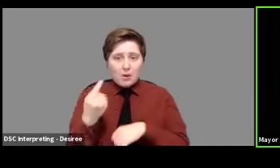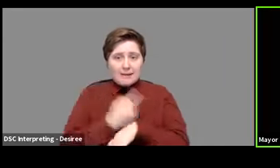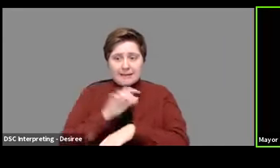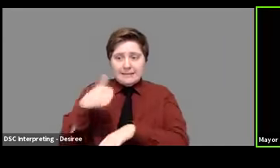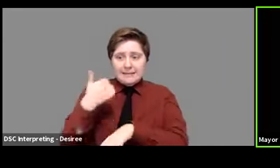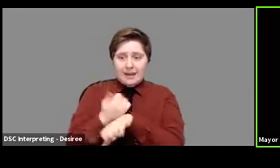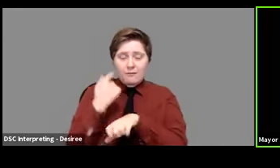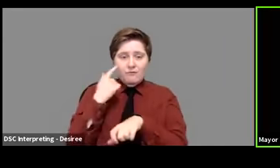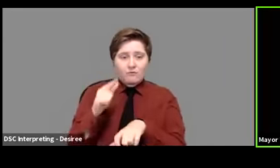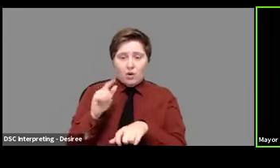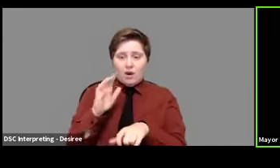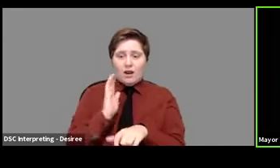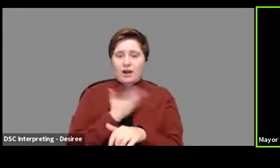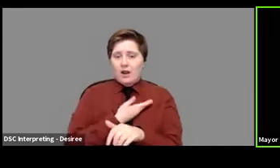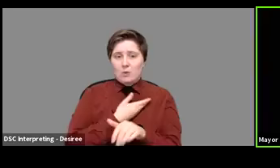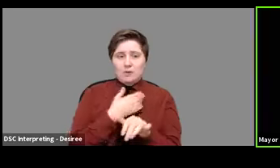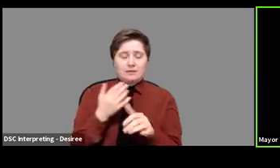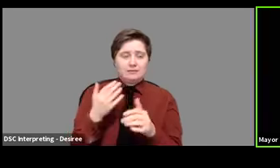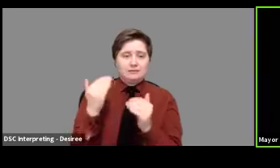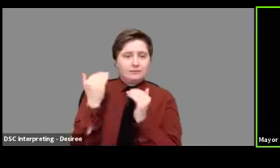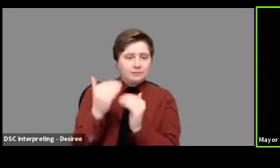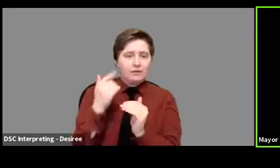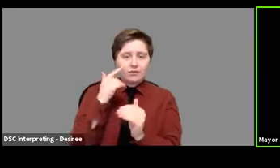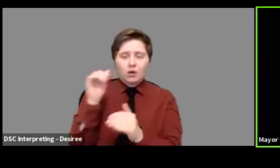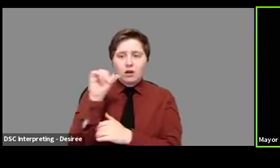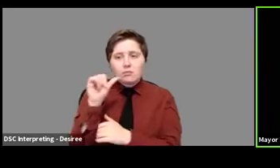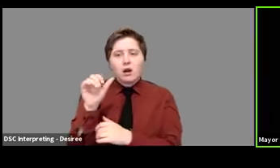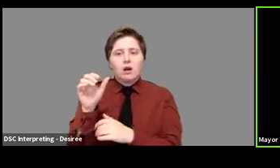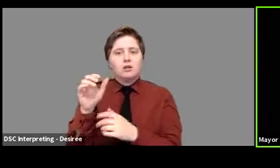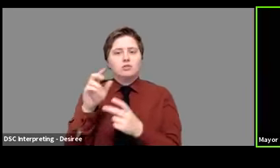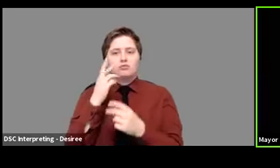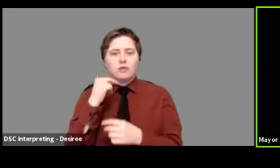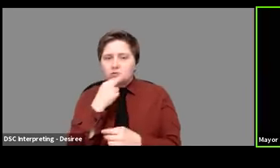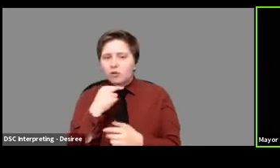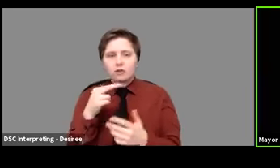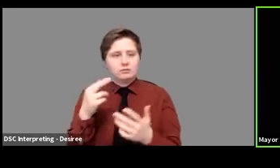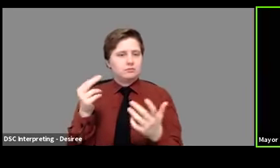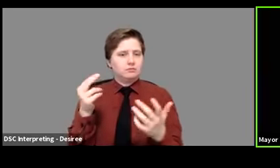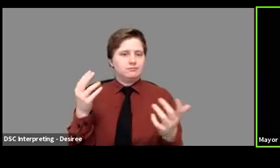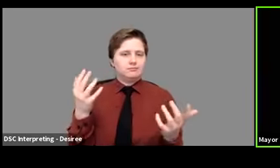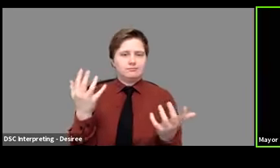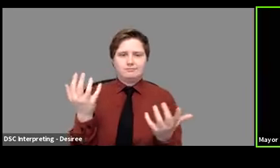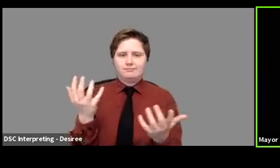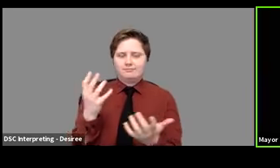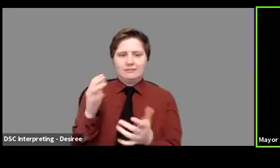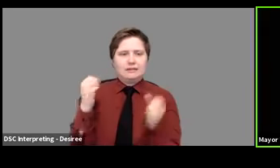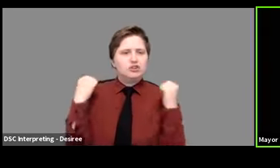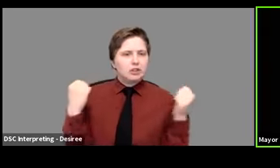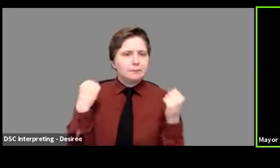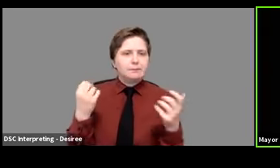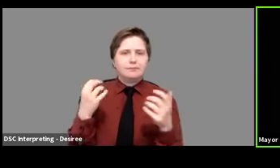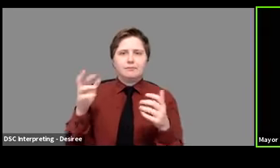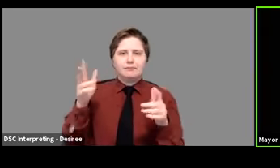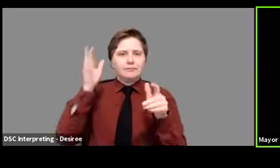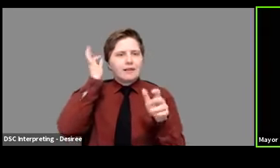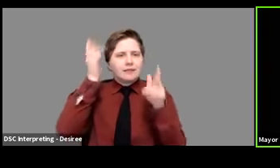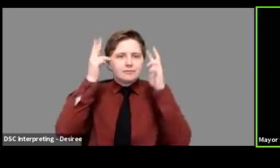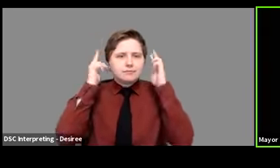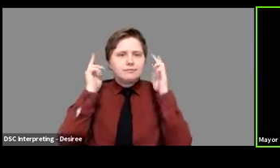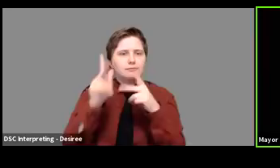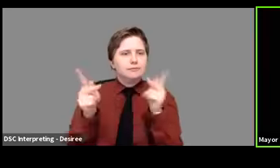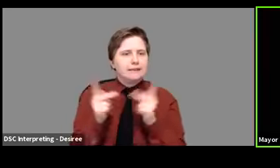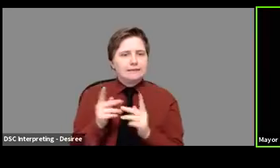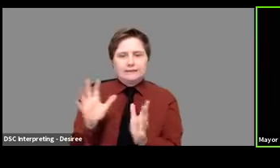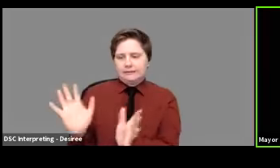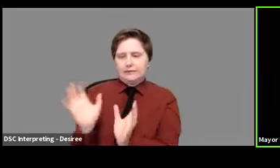for the lifting of restriction on bars, taverns, restaurants, gyms, hair salons, et cetera, et cetera, et